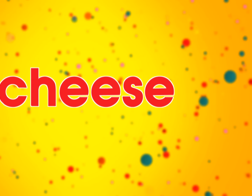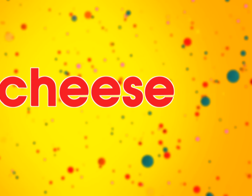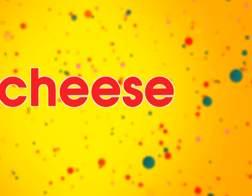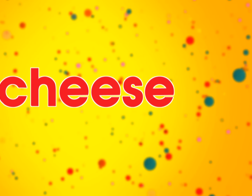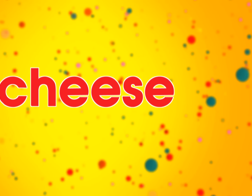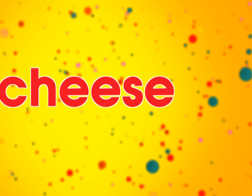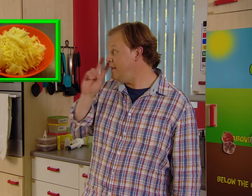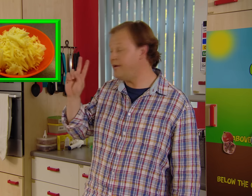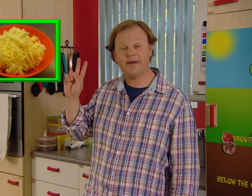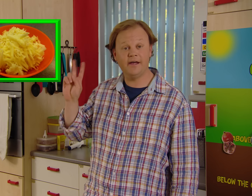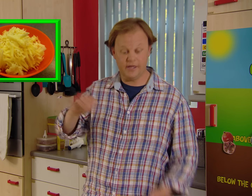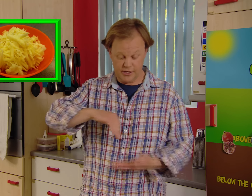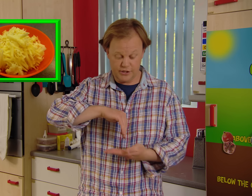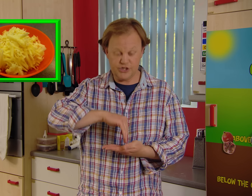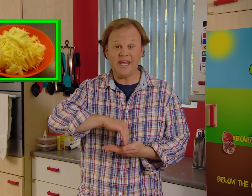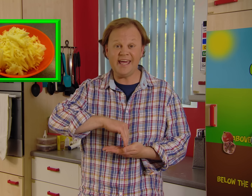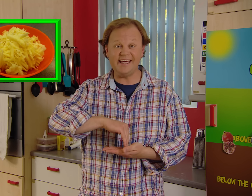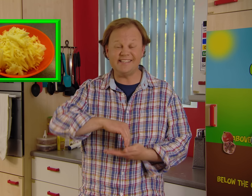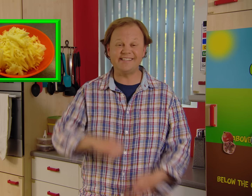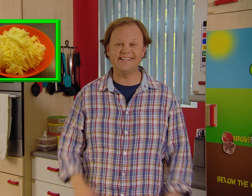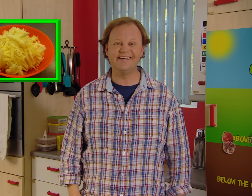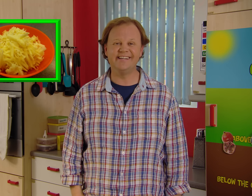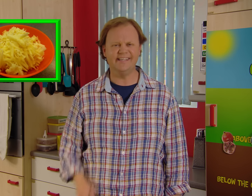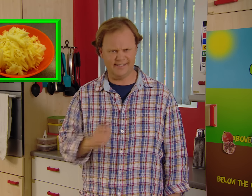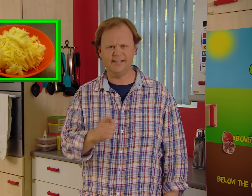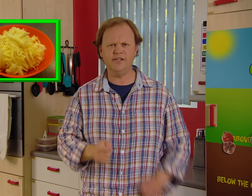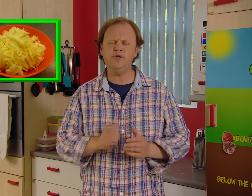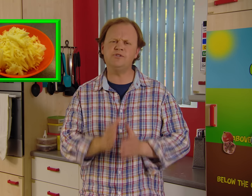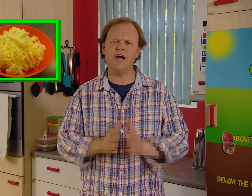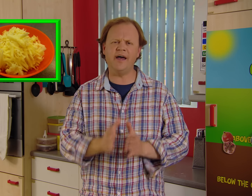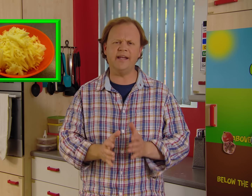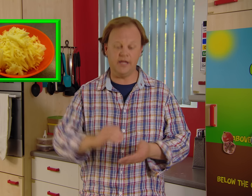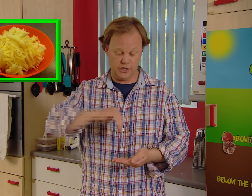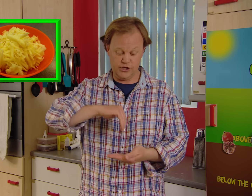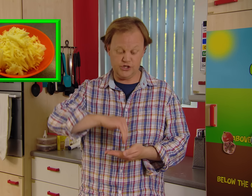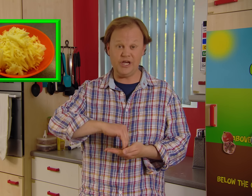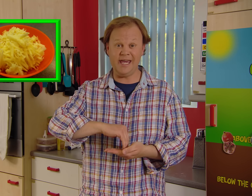Look! Cheese! You sign! Cheese!